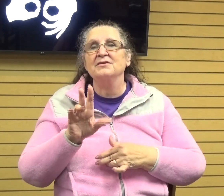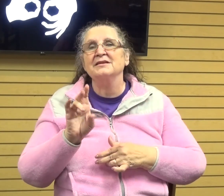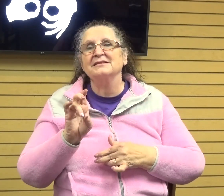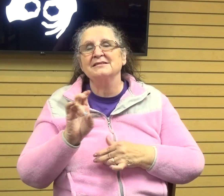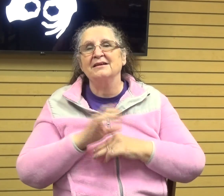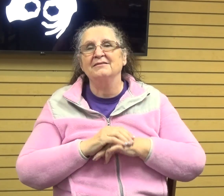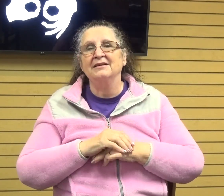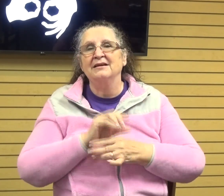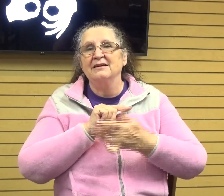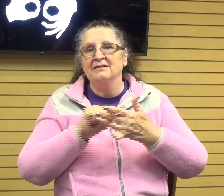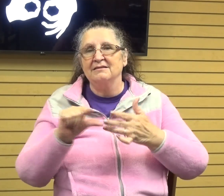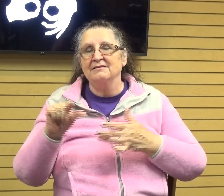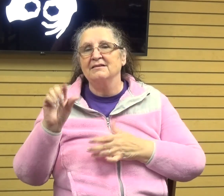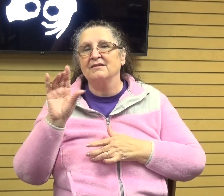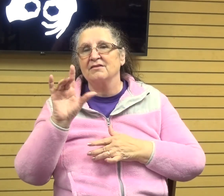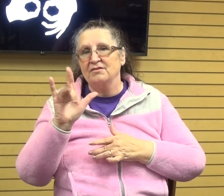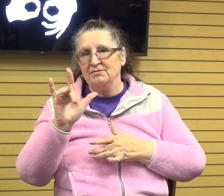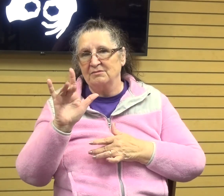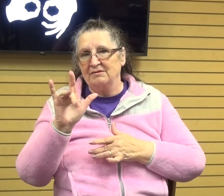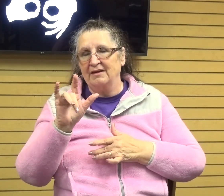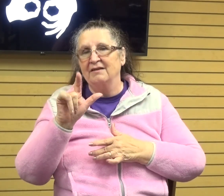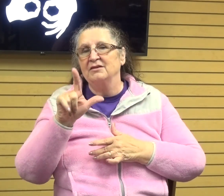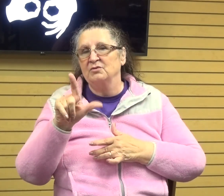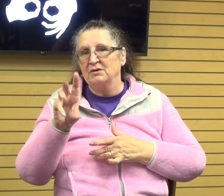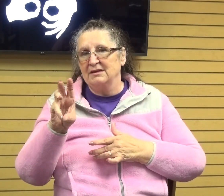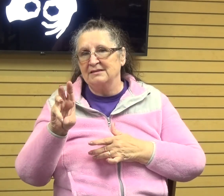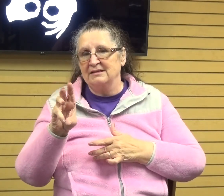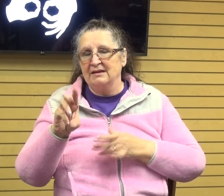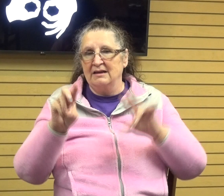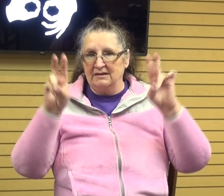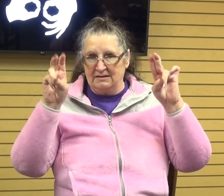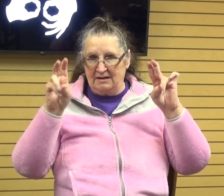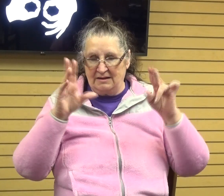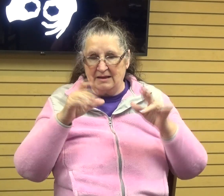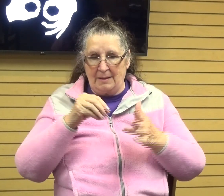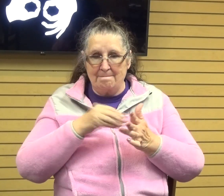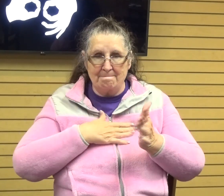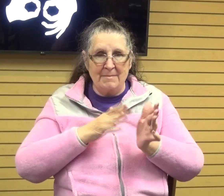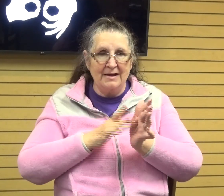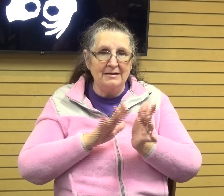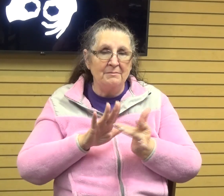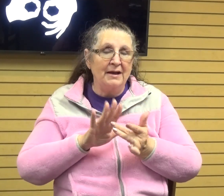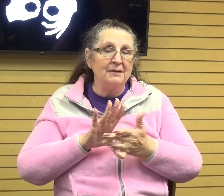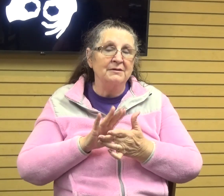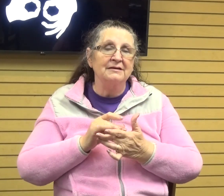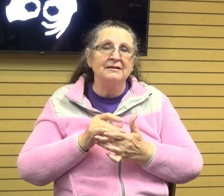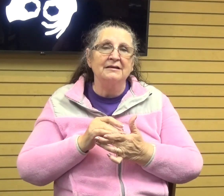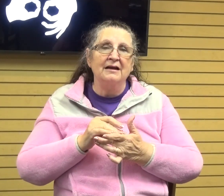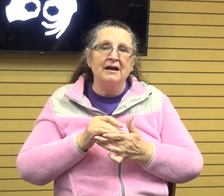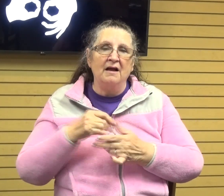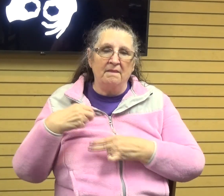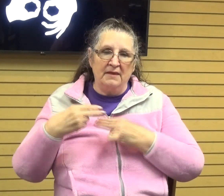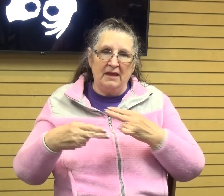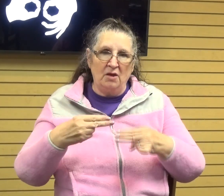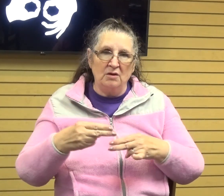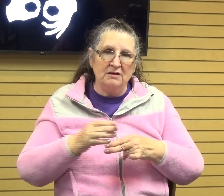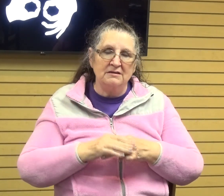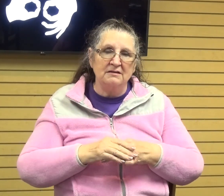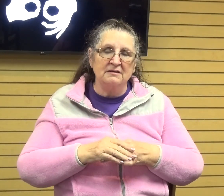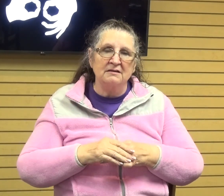25 and 26. And the title of this Psalm in my study Bible is the heritage of the righteous